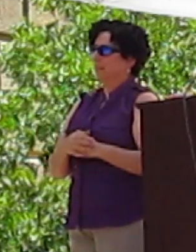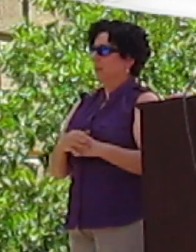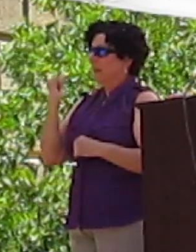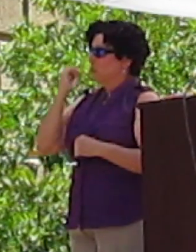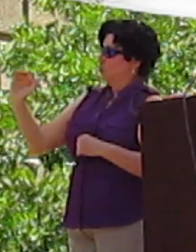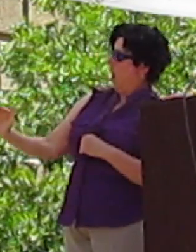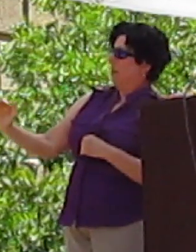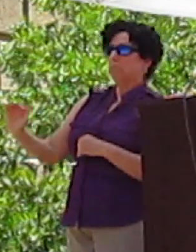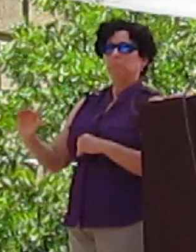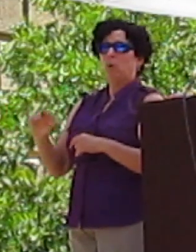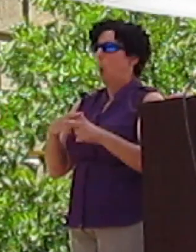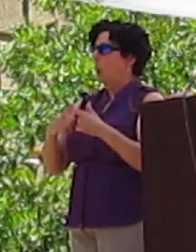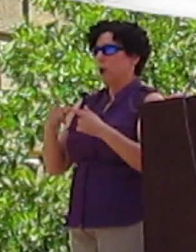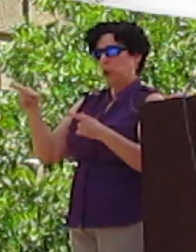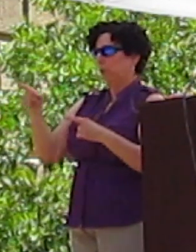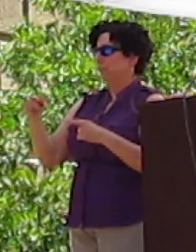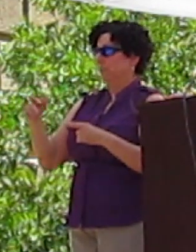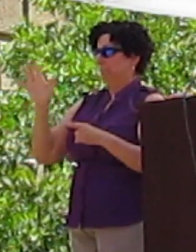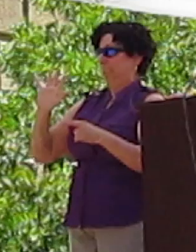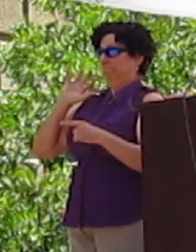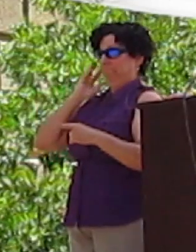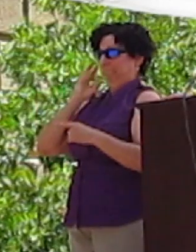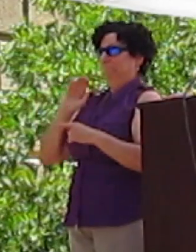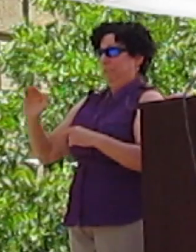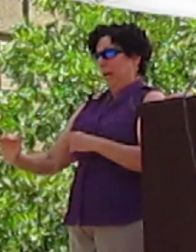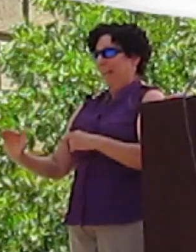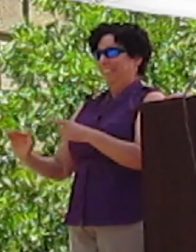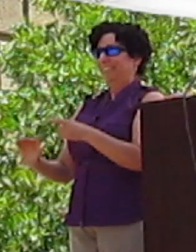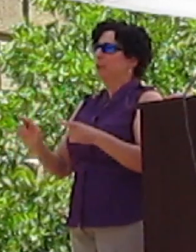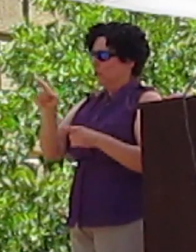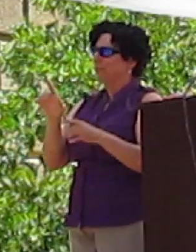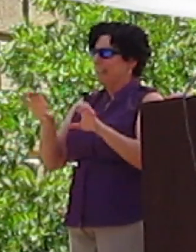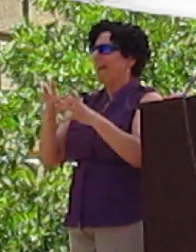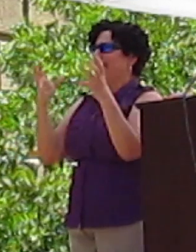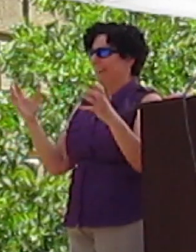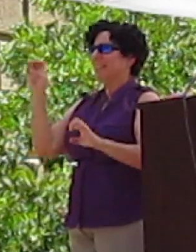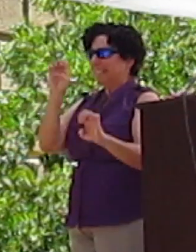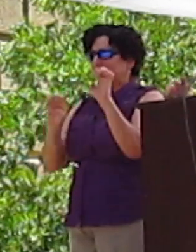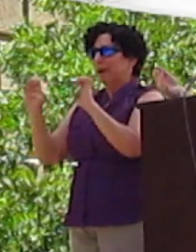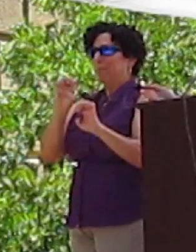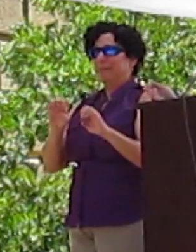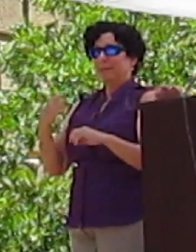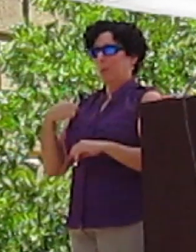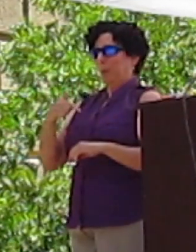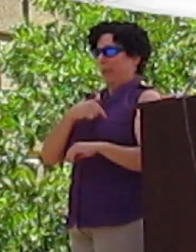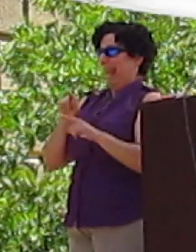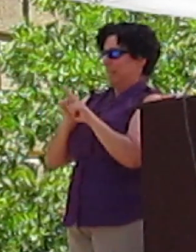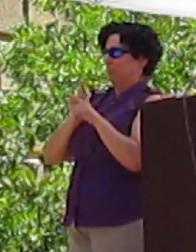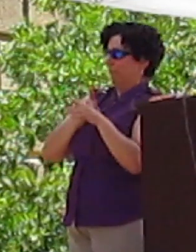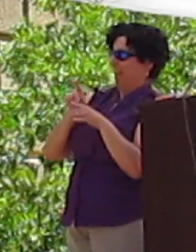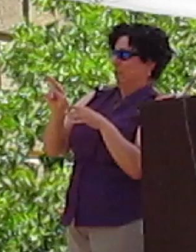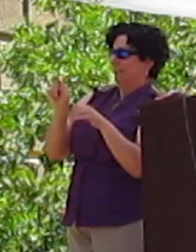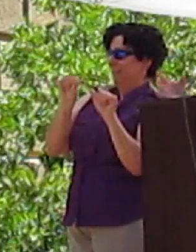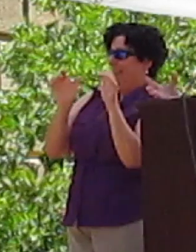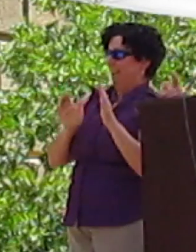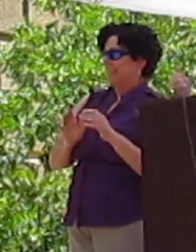child, or if you have ever been a child, you've done lots of experiments. We, as professional scientists, are